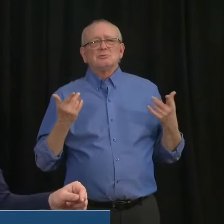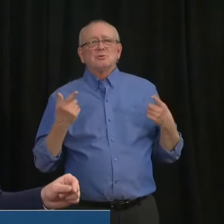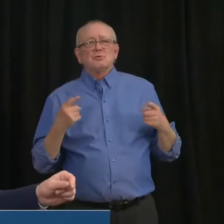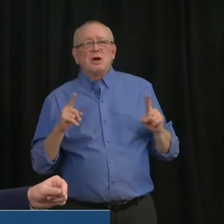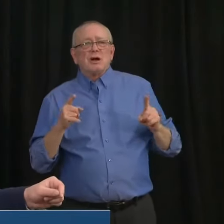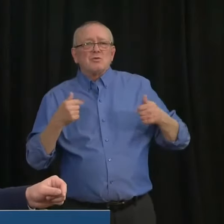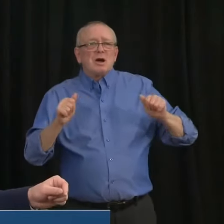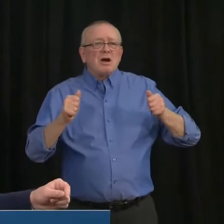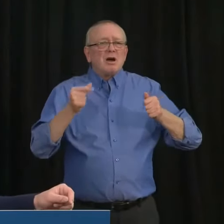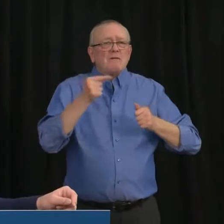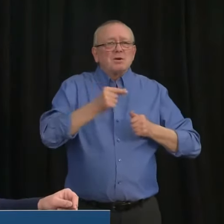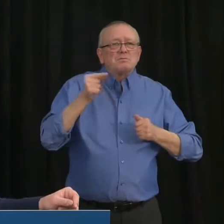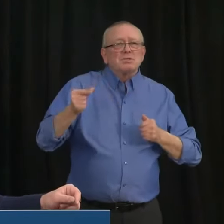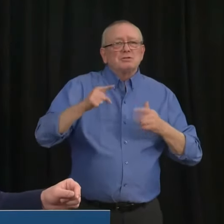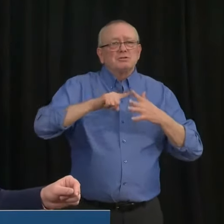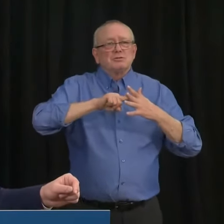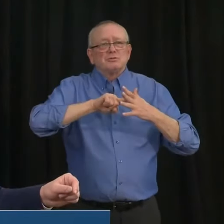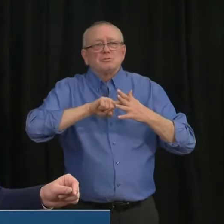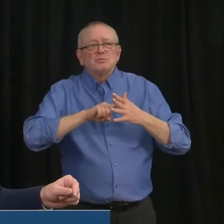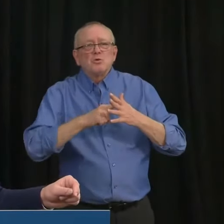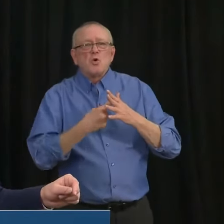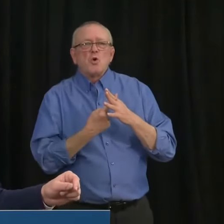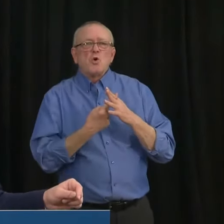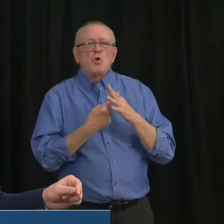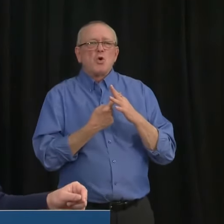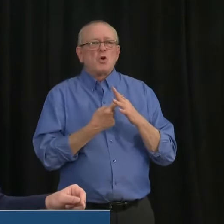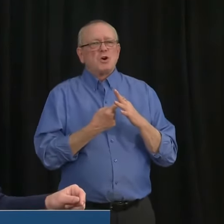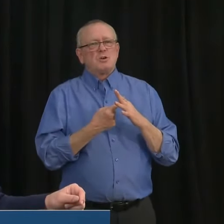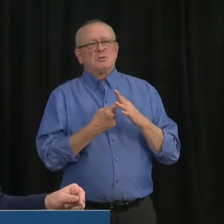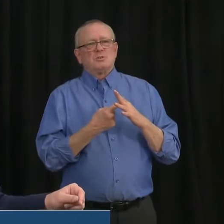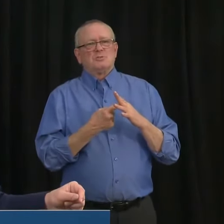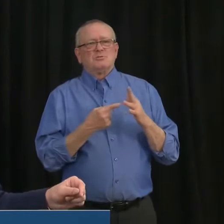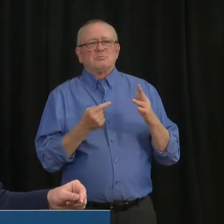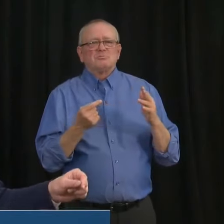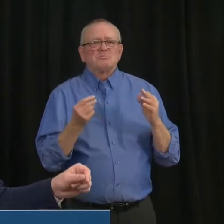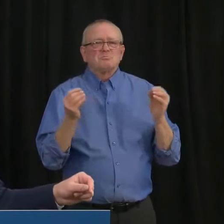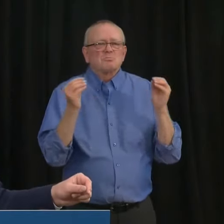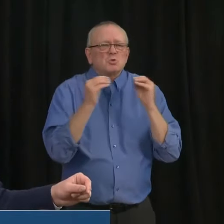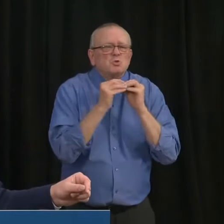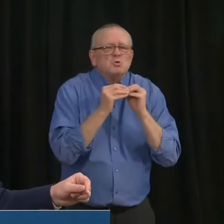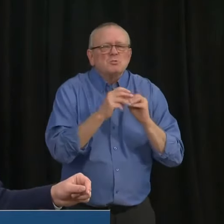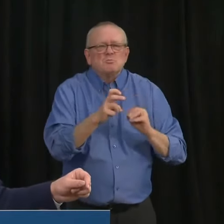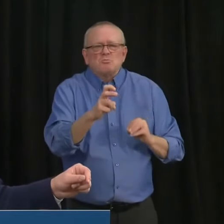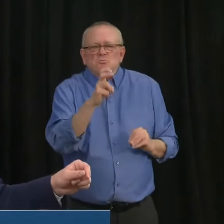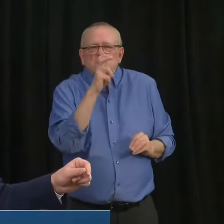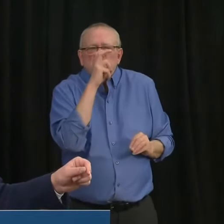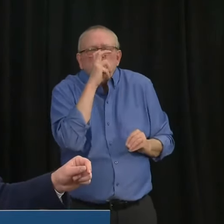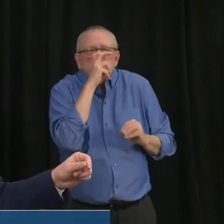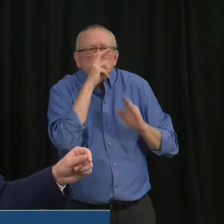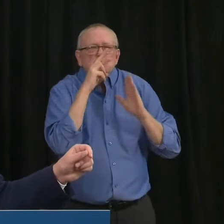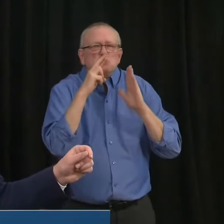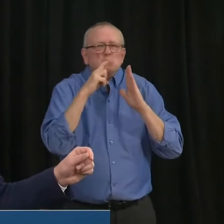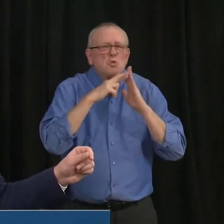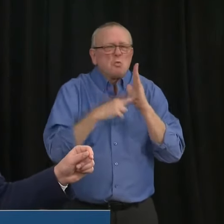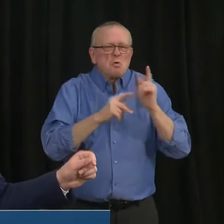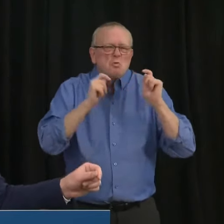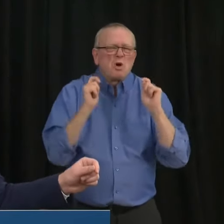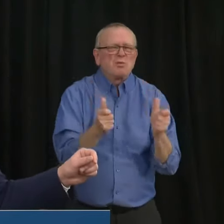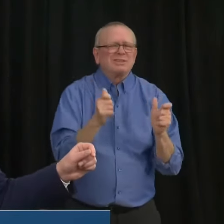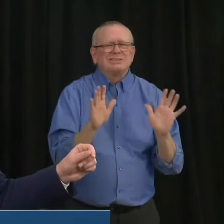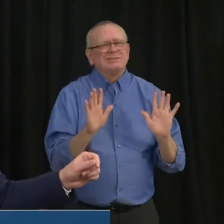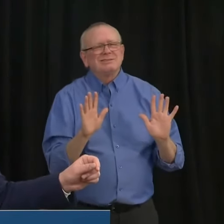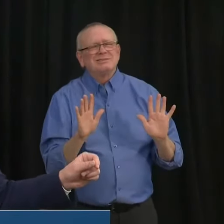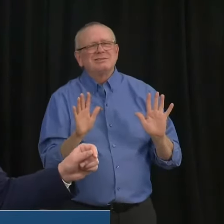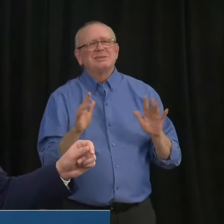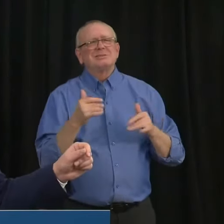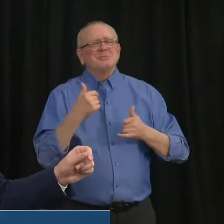with an impairment of fundamental Charter-protected rights and freedoms, rather than, uh, engage